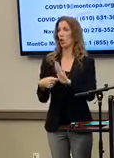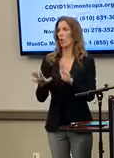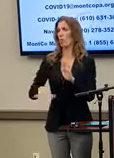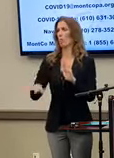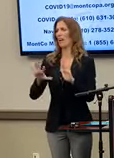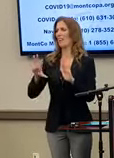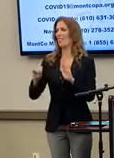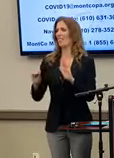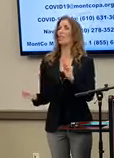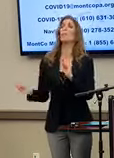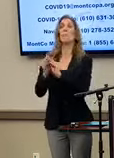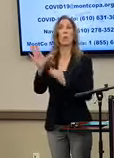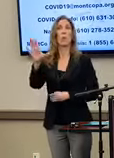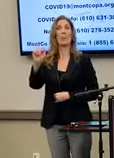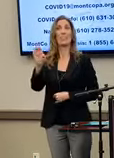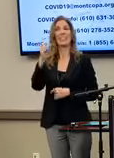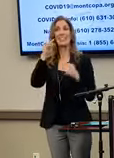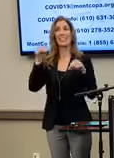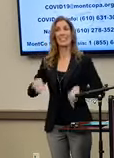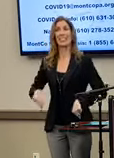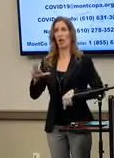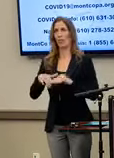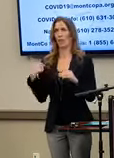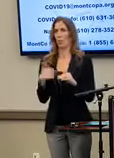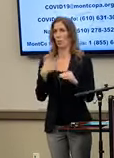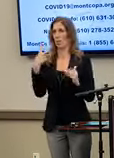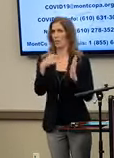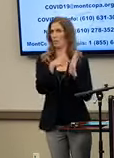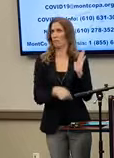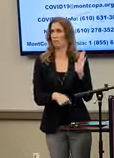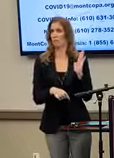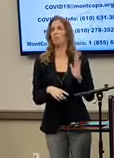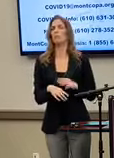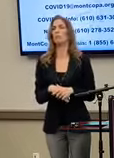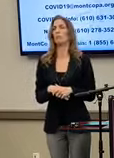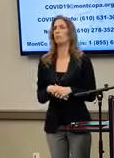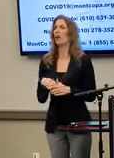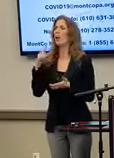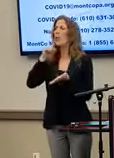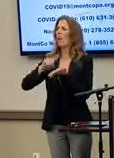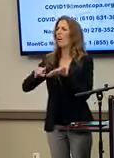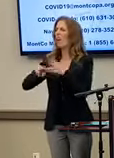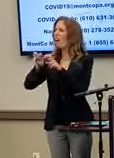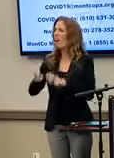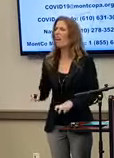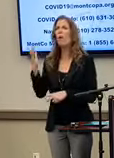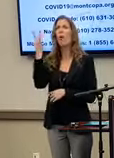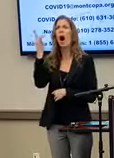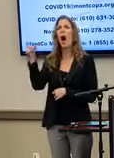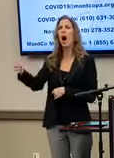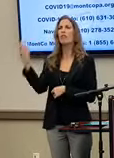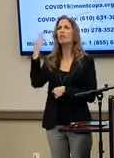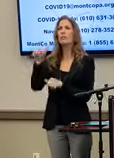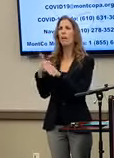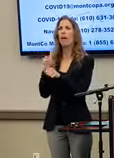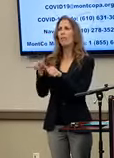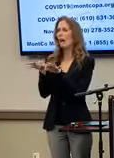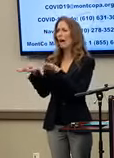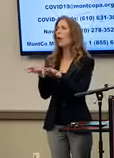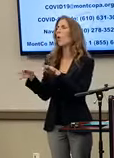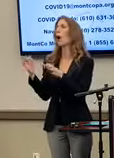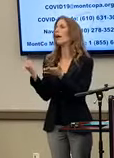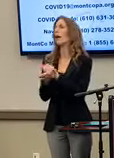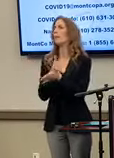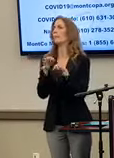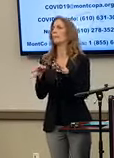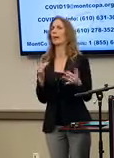50 more cases in this county than what we have here. So we dug into that a little bit today, and I want to help explain some